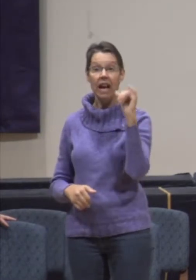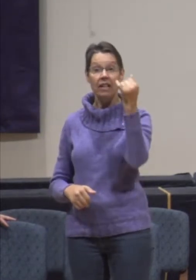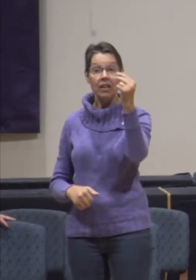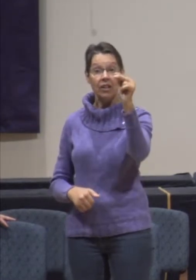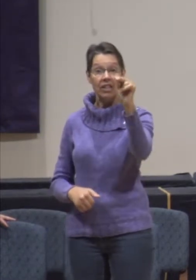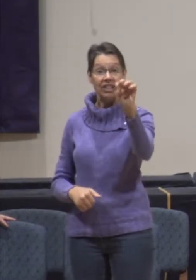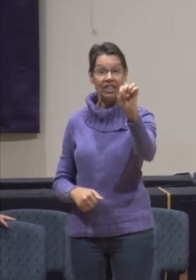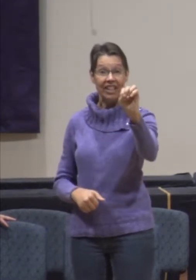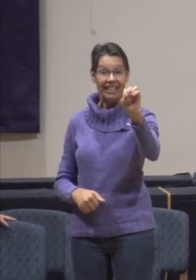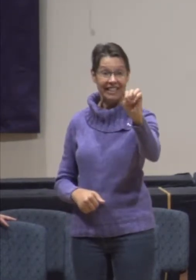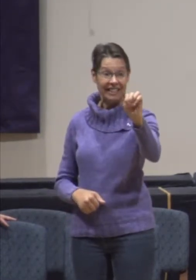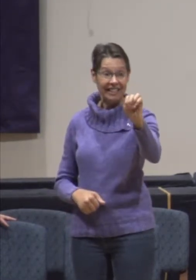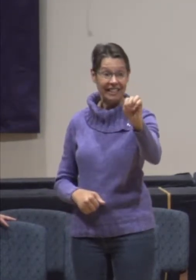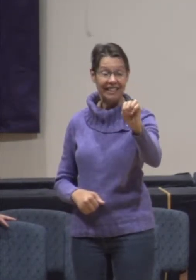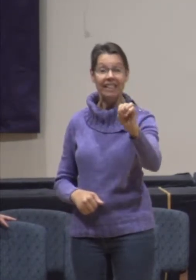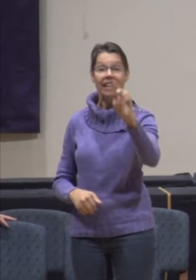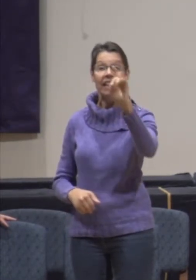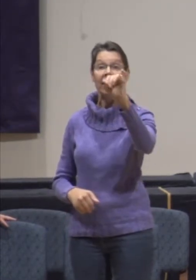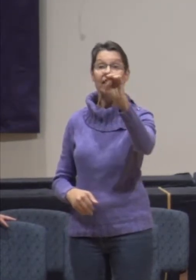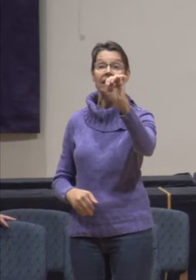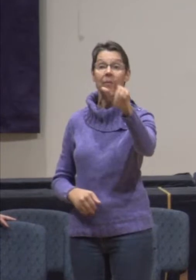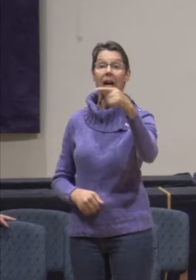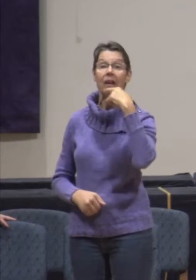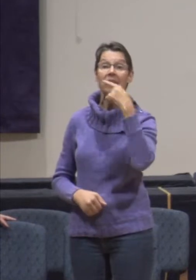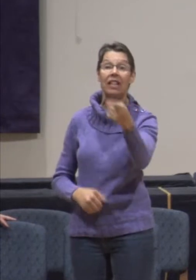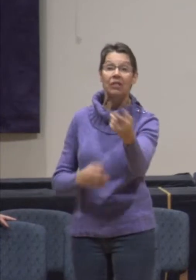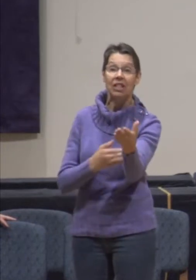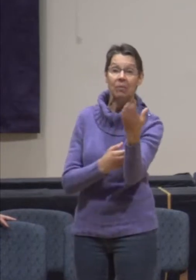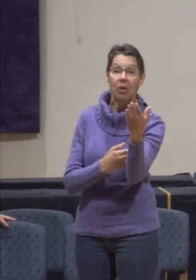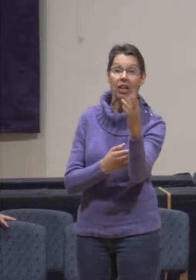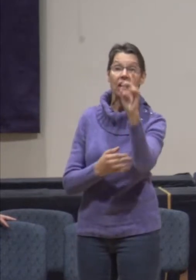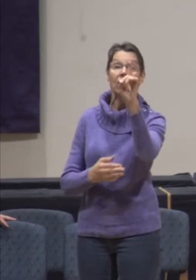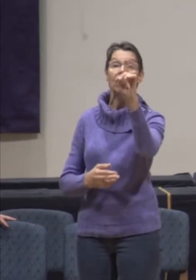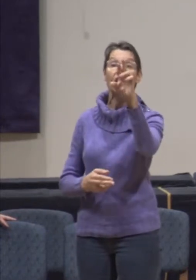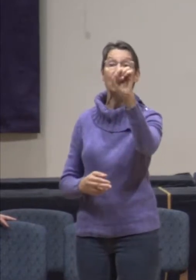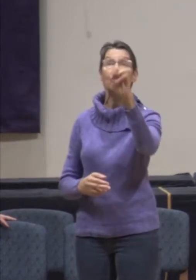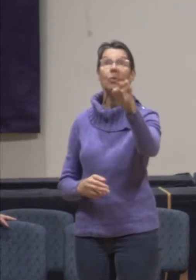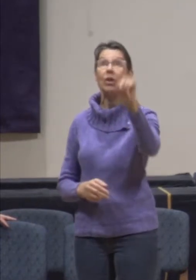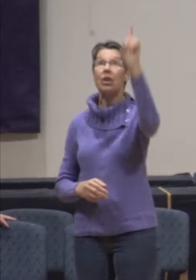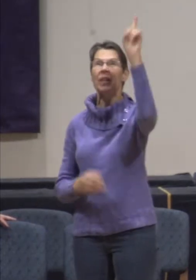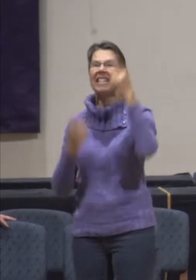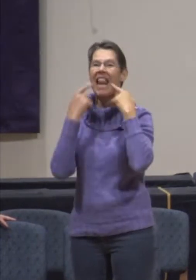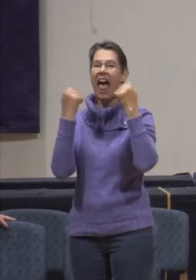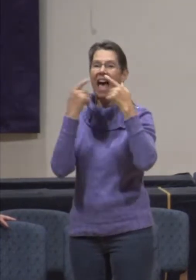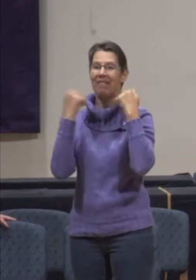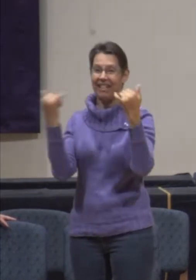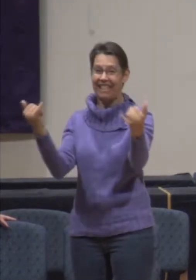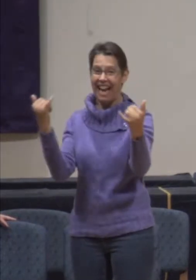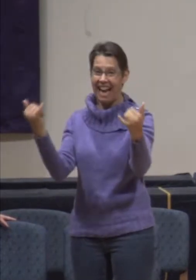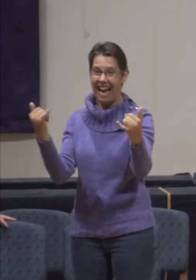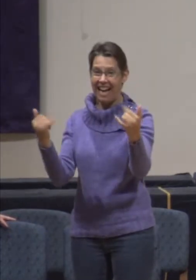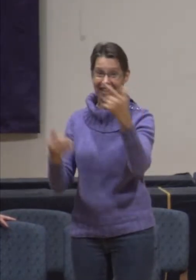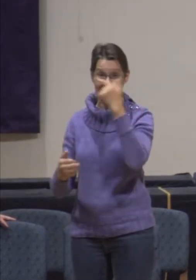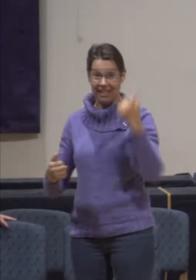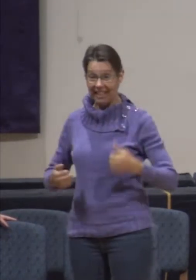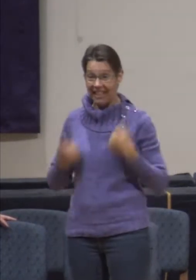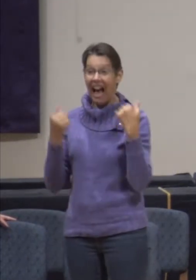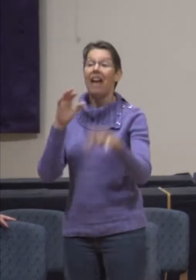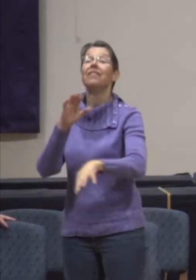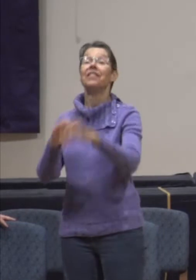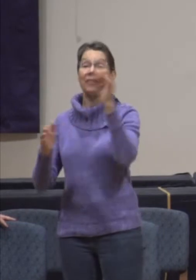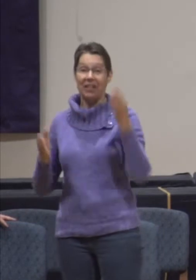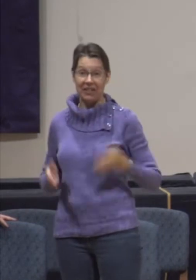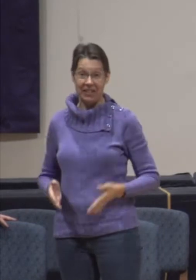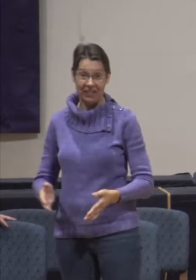Janie Dimmel, I would tell you this morning that Drew is chuckling right now because life has found a way